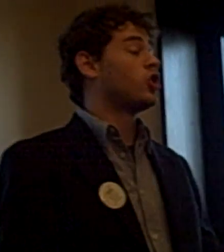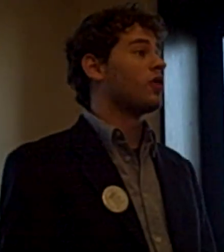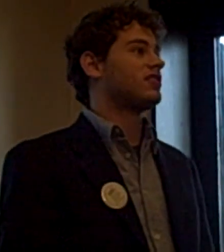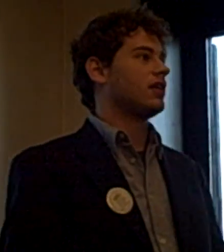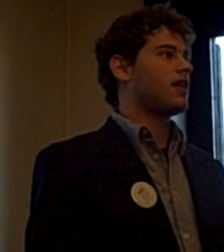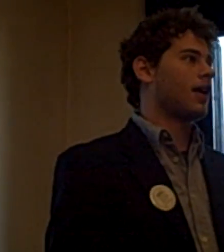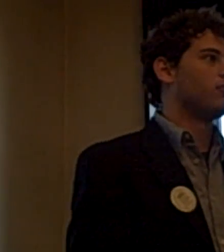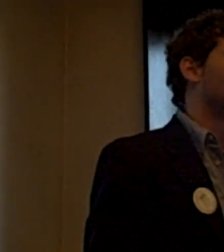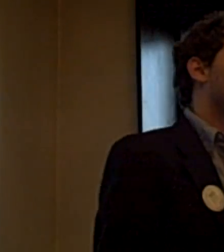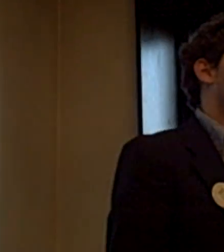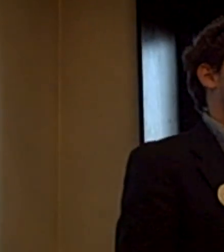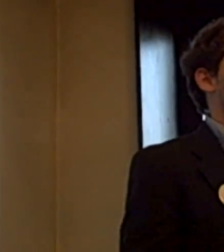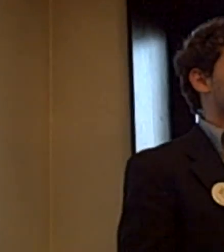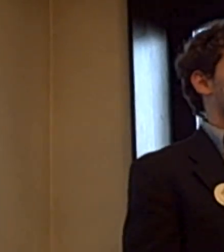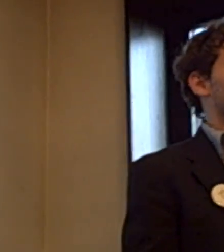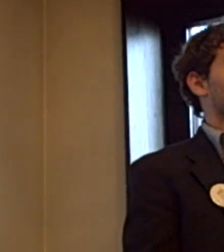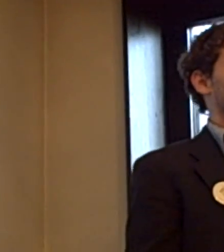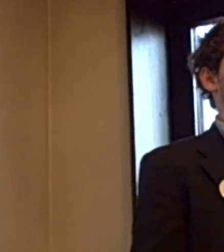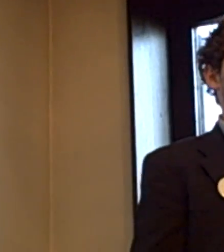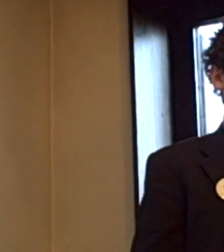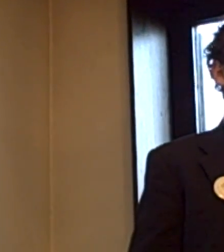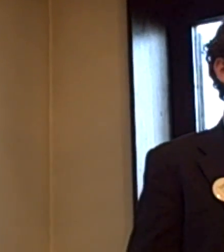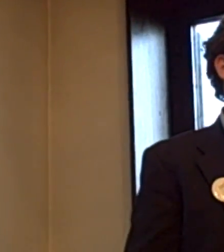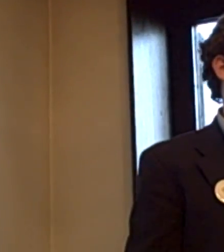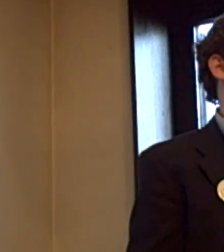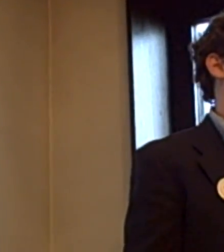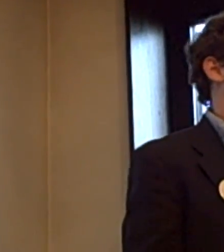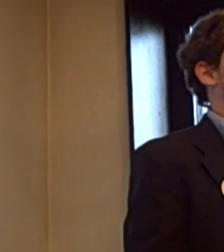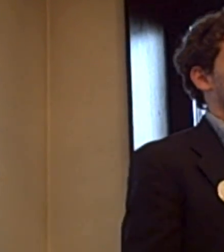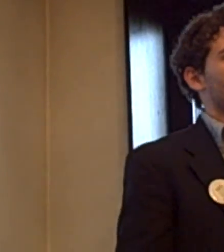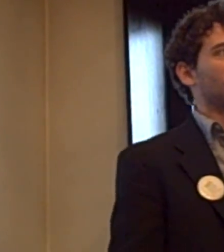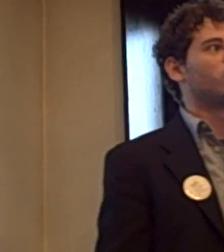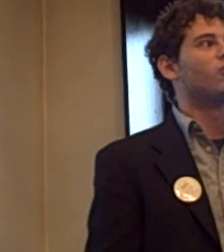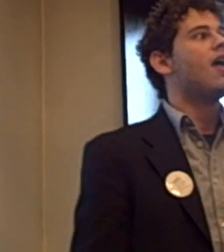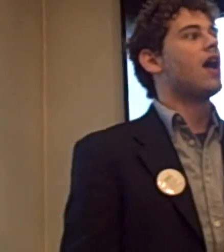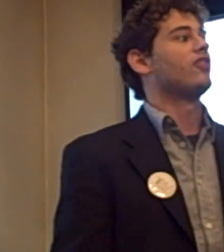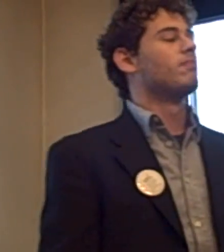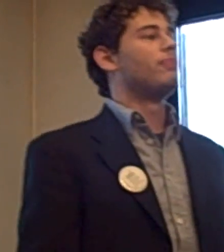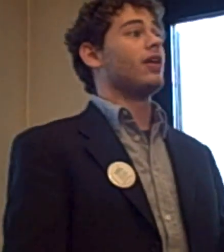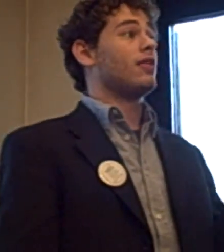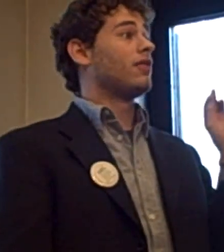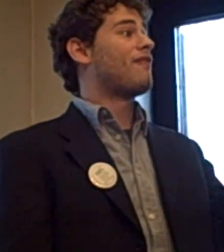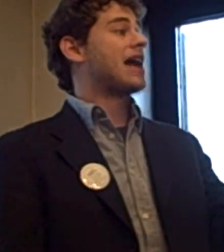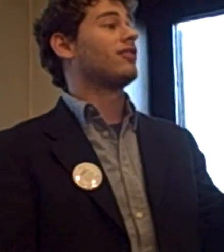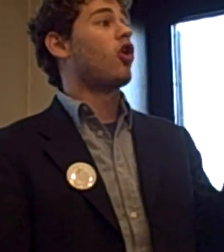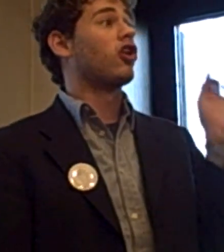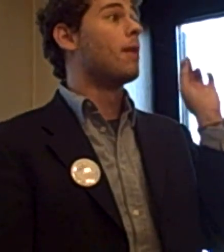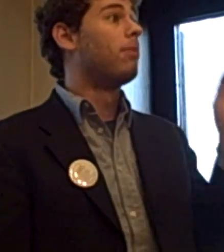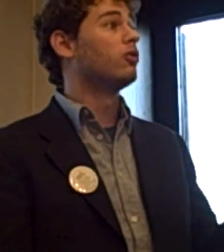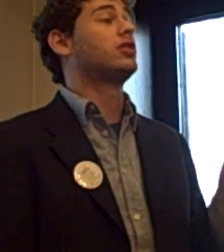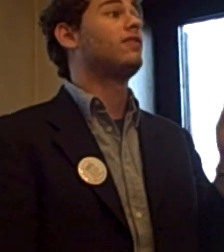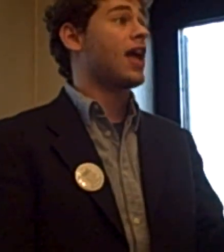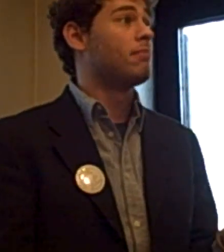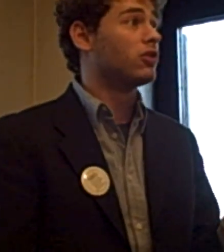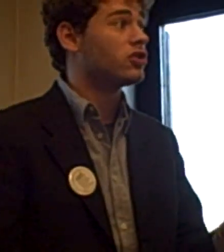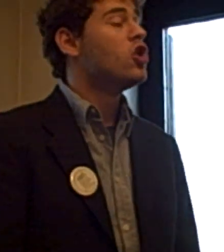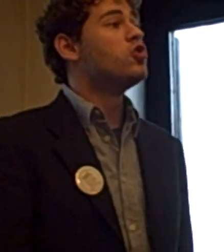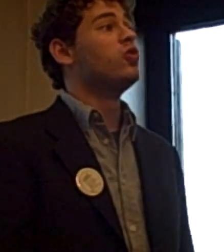choice to gamble. And I think this is something that is a legend and it's a myth and it's not true. I think the fact that there are compulsive gamblers who